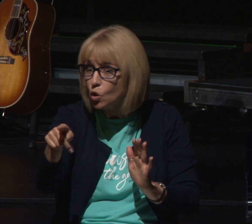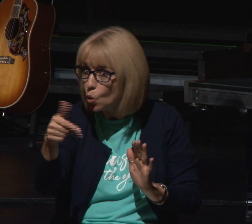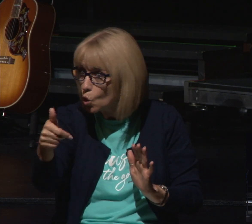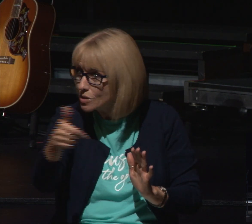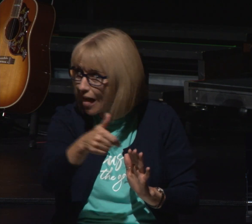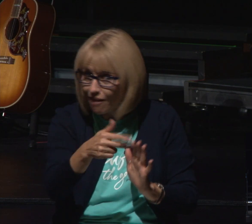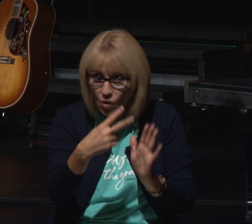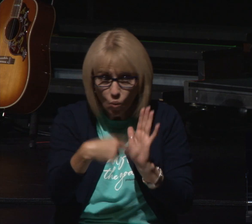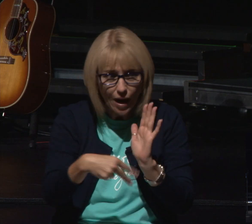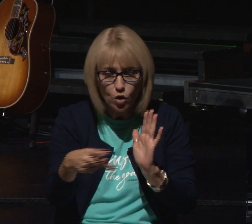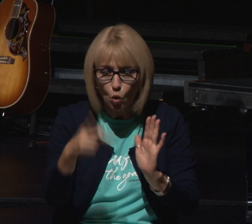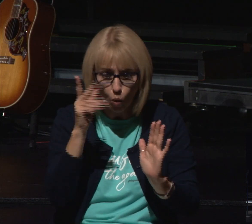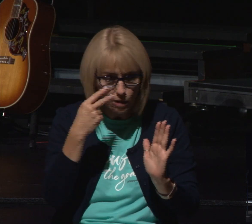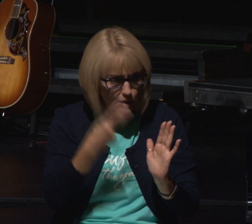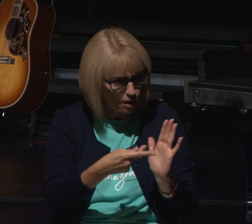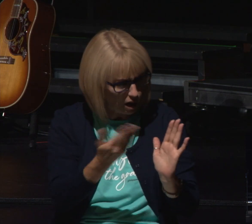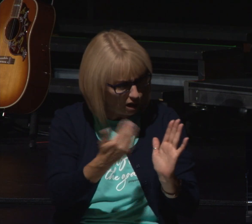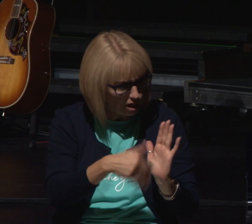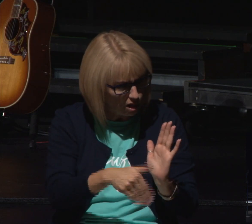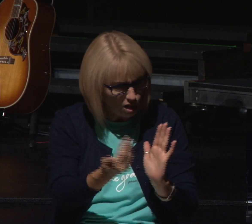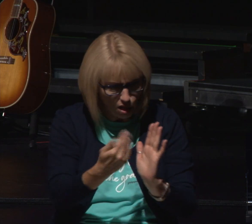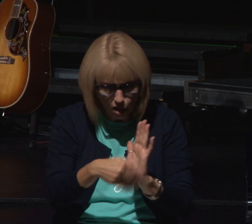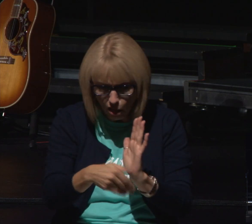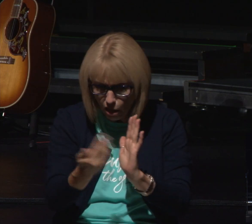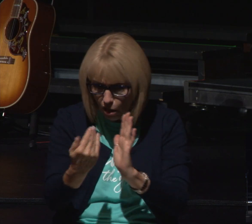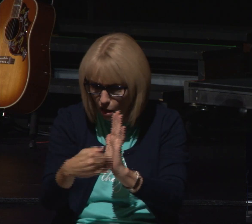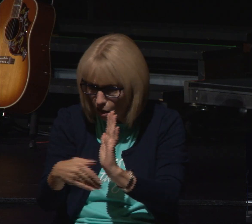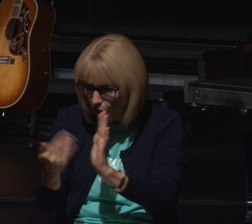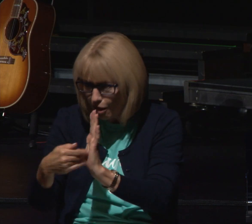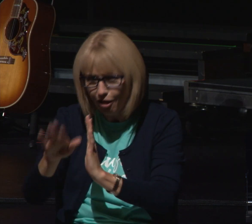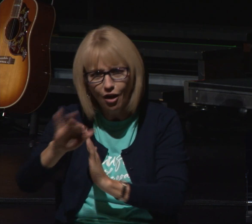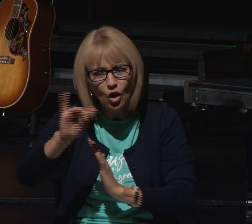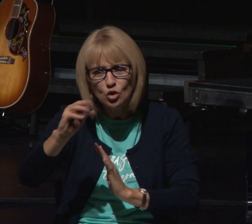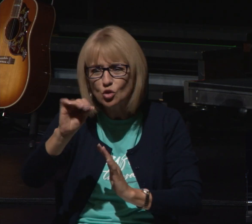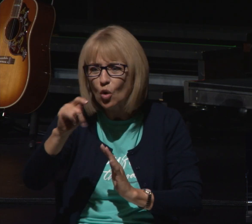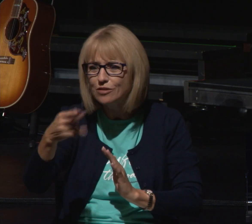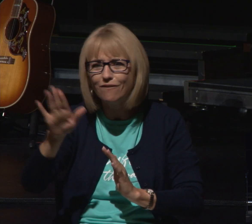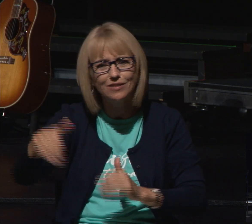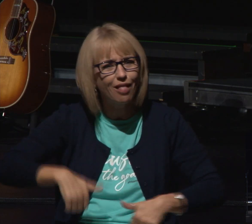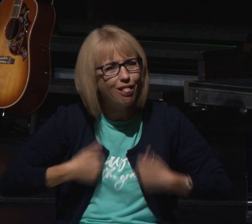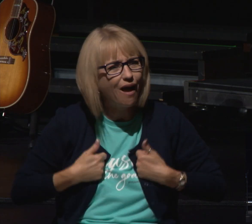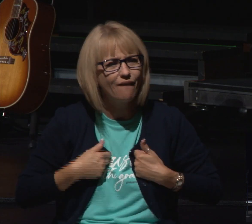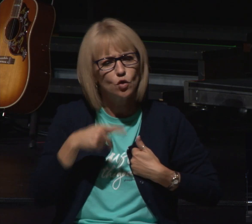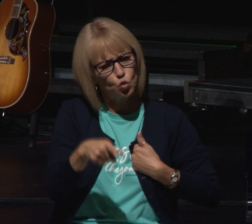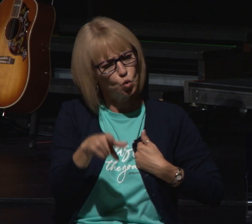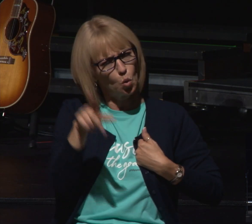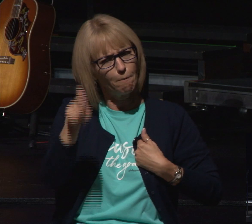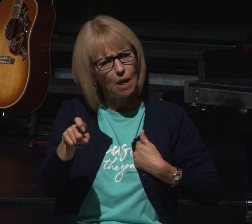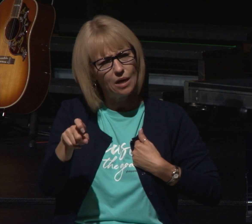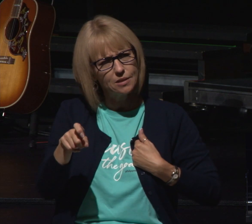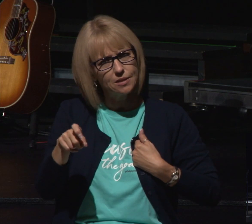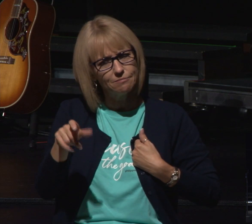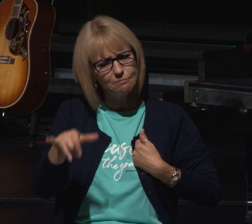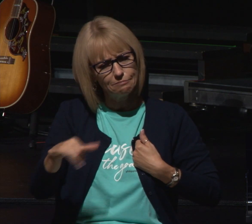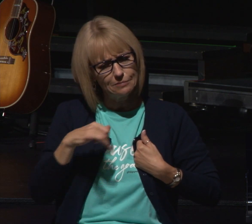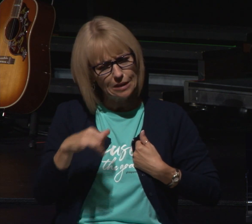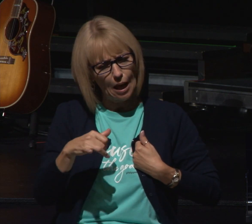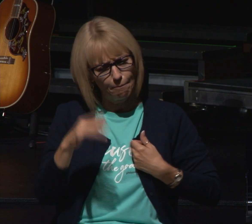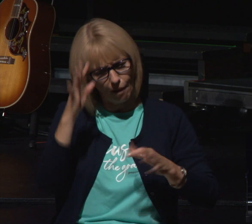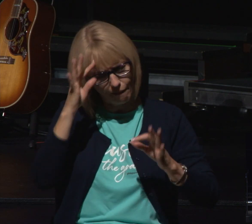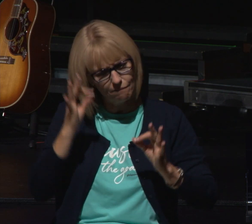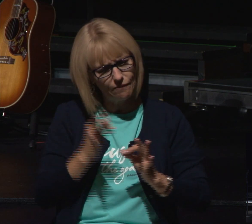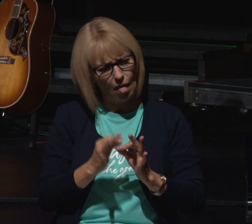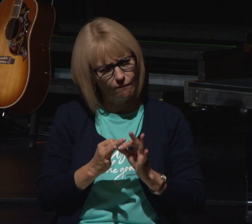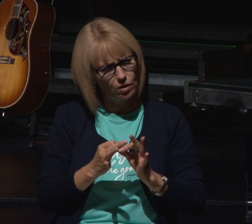man thing after thing after thing just kept going against him but decide i'm going to remain faithful no matter what